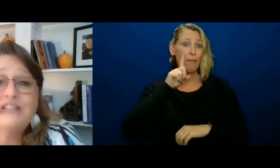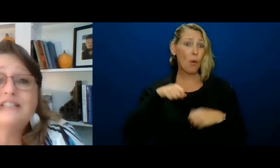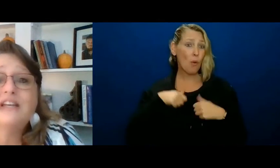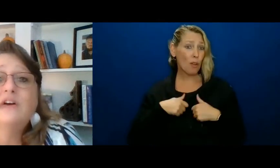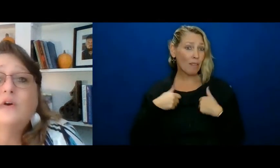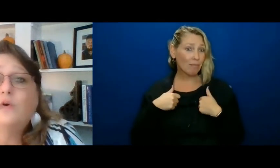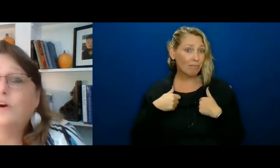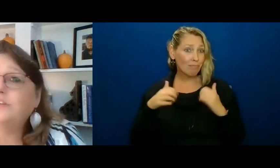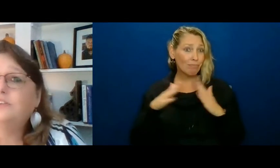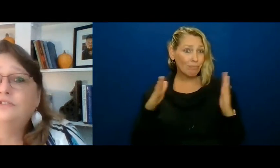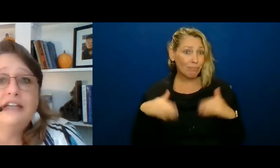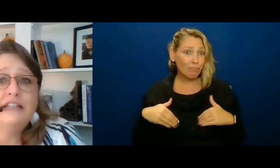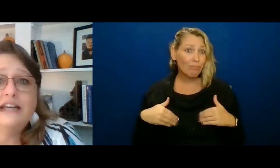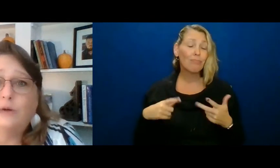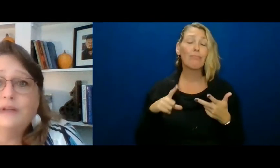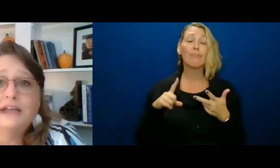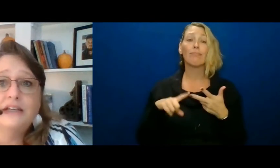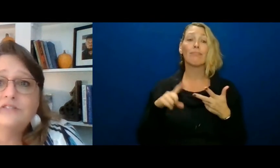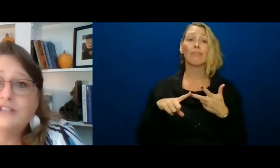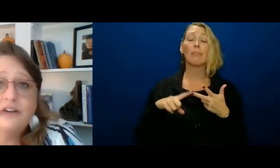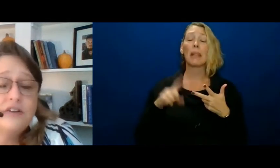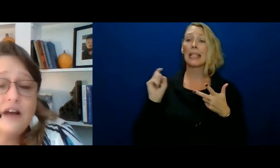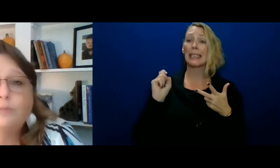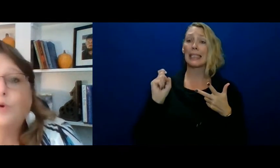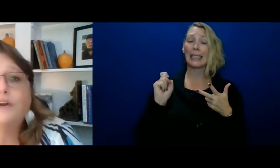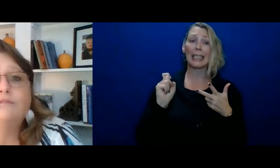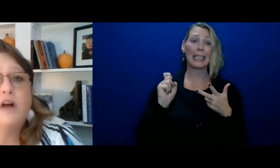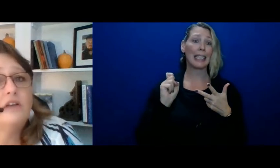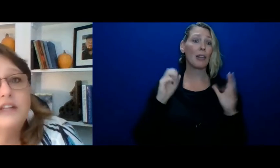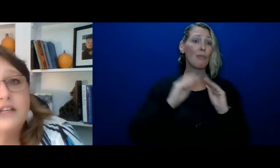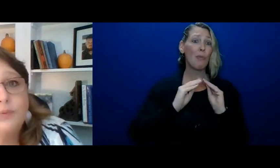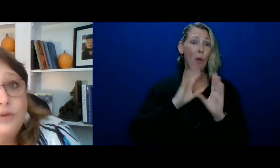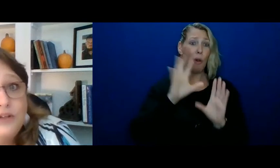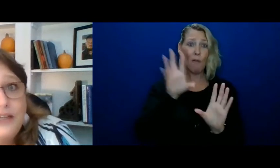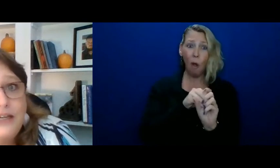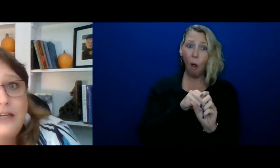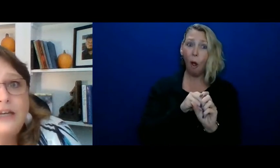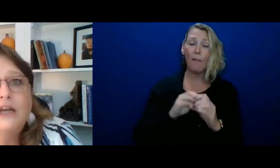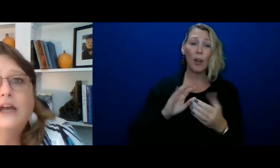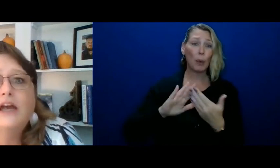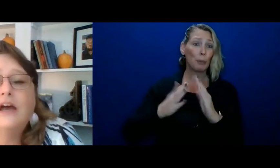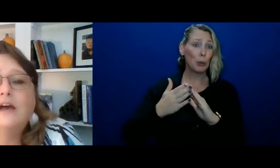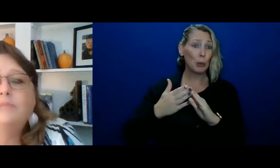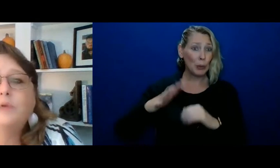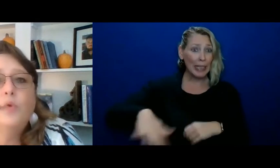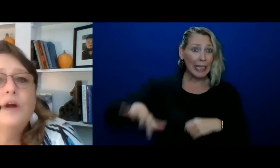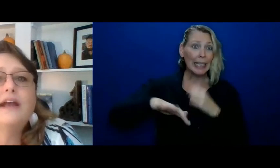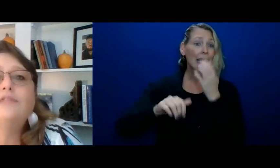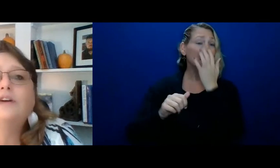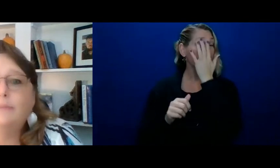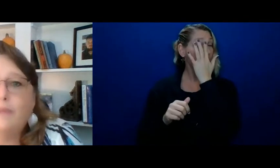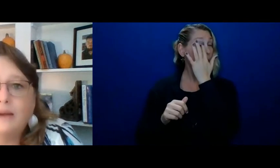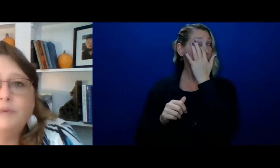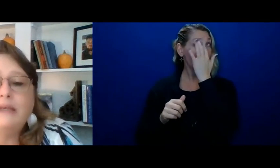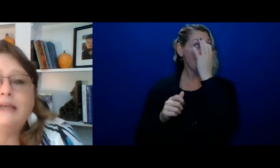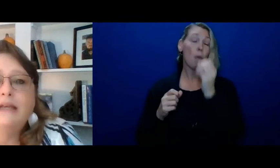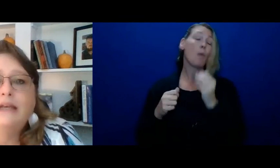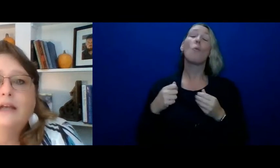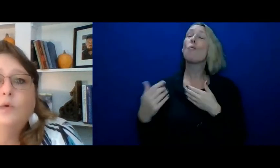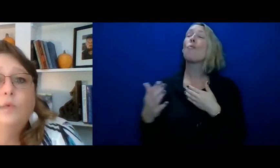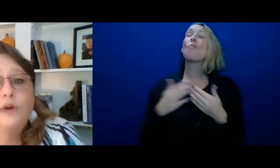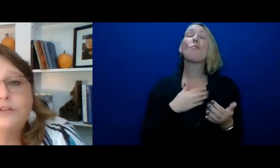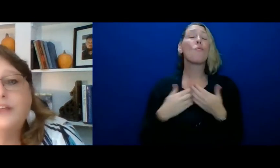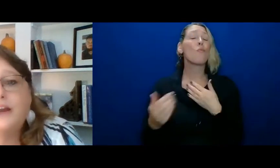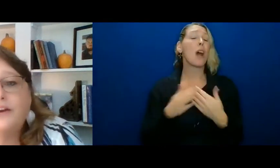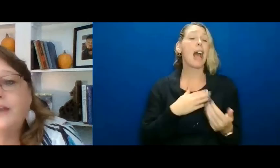options or you need to help get your son or daughter more involved in the community whatever it might be